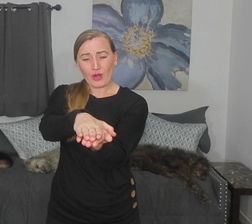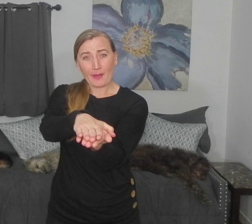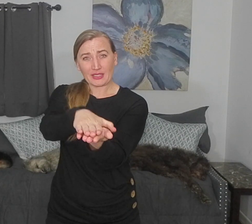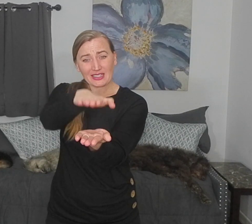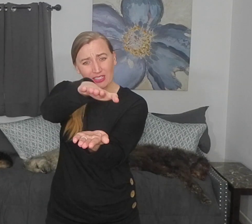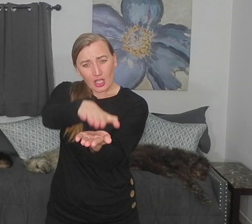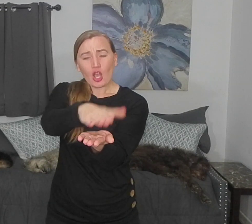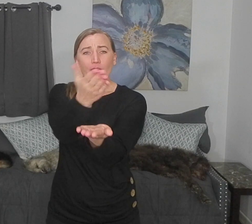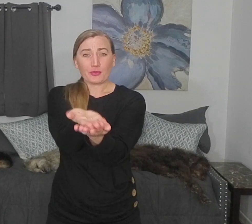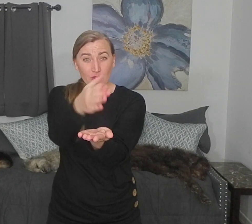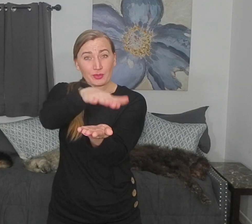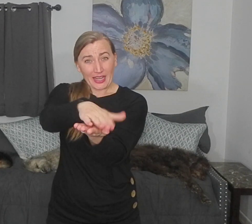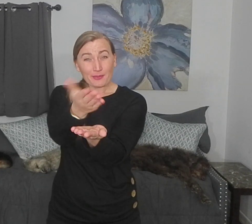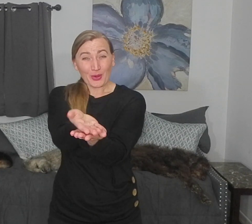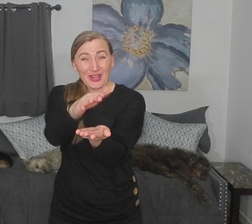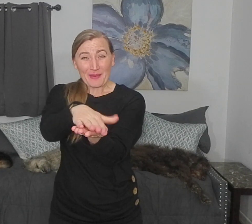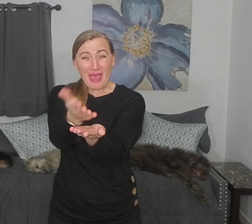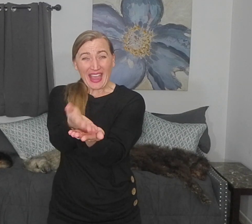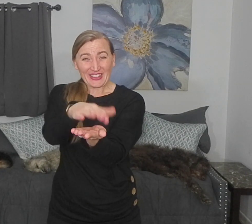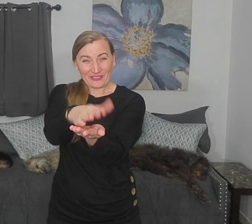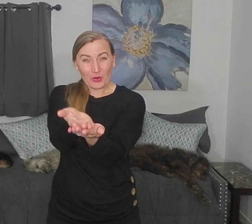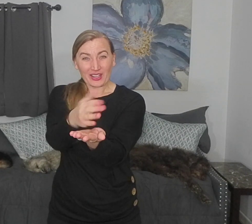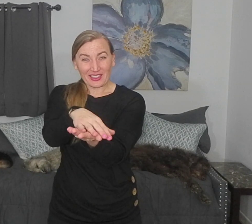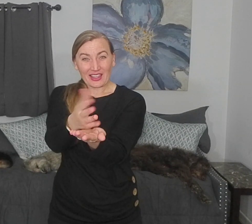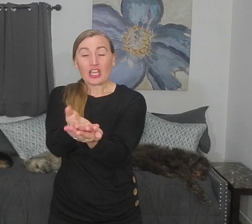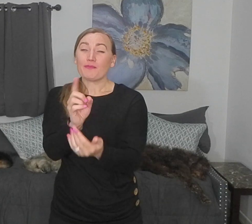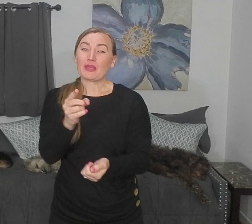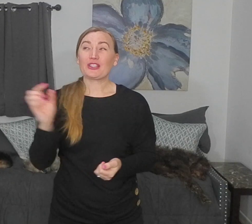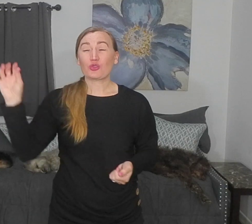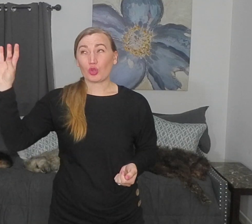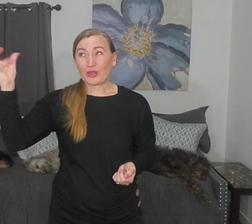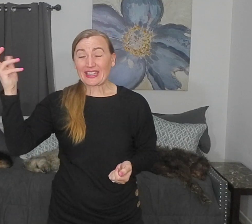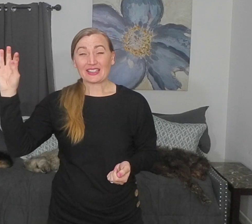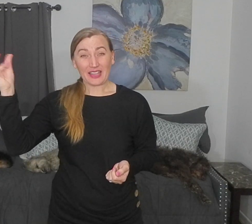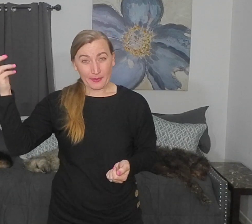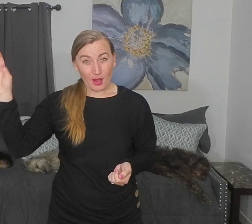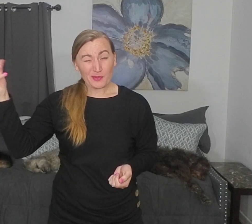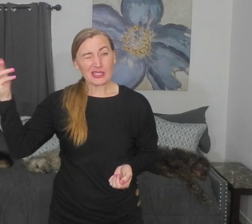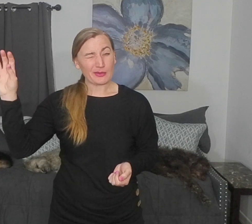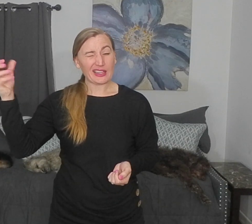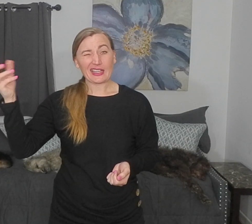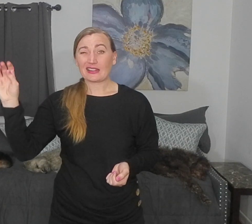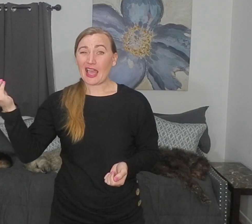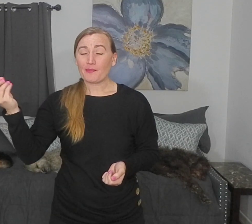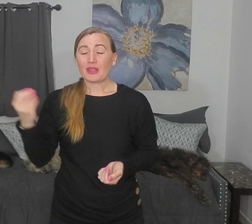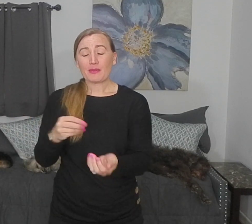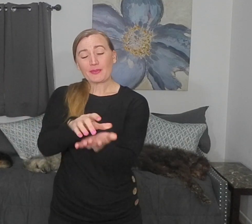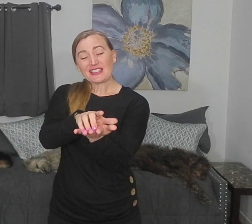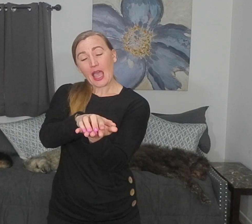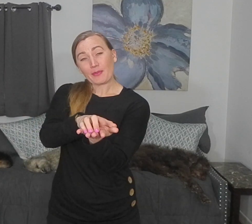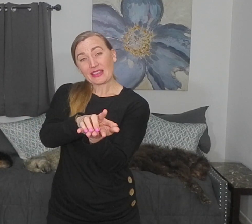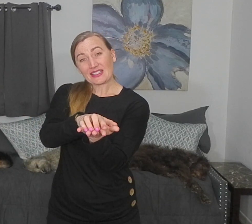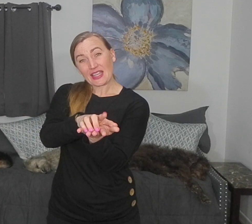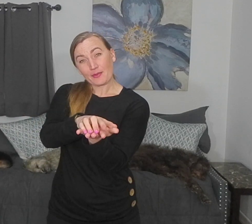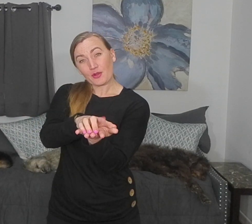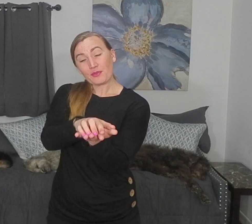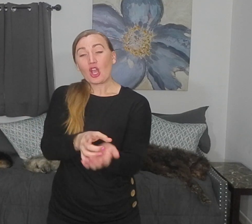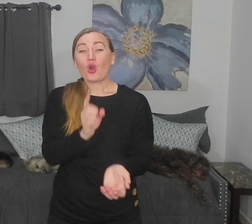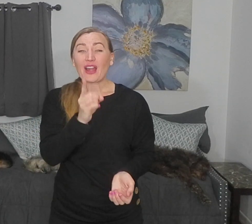rapidly supinate and pronate back and forth. Maybe screwing in a light bulb, simulating that. Maybe tapping the table, or